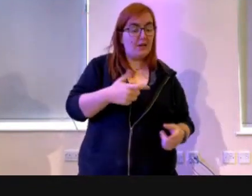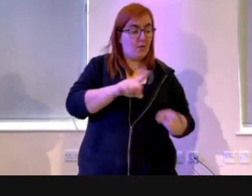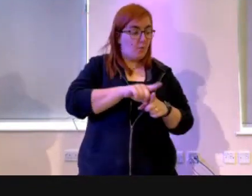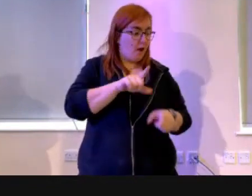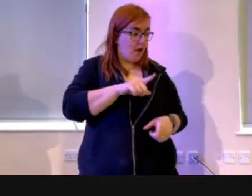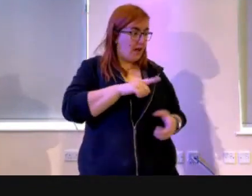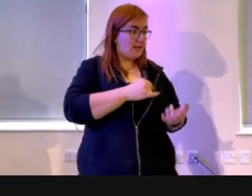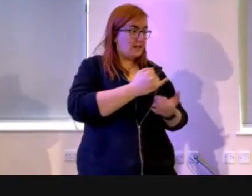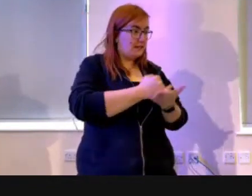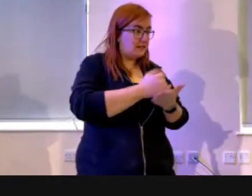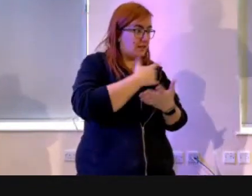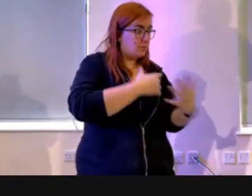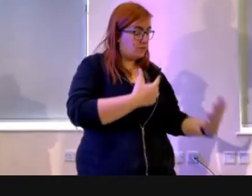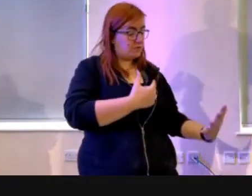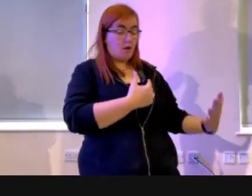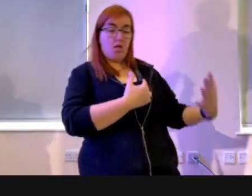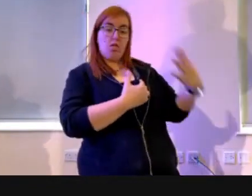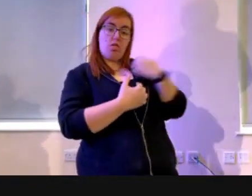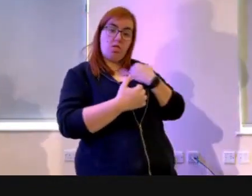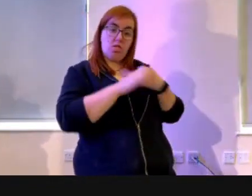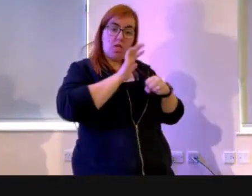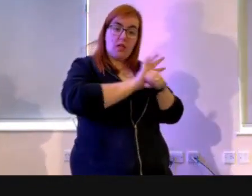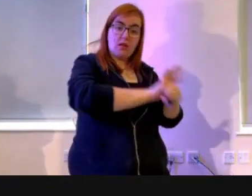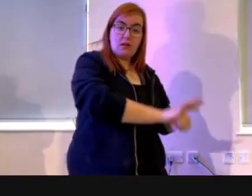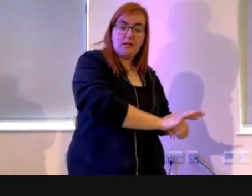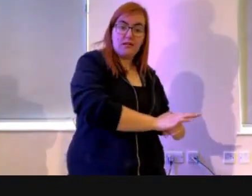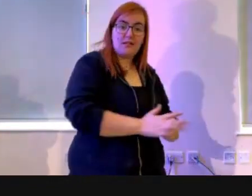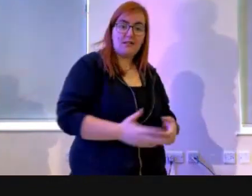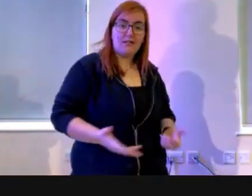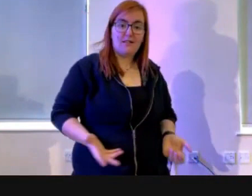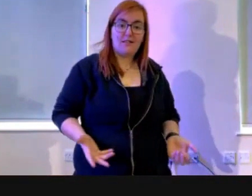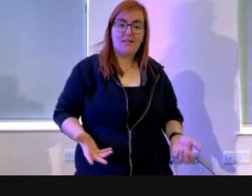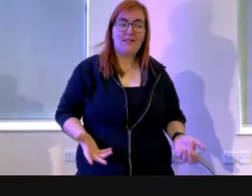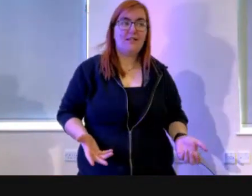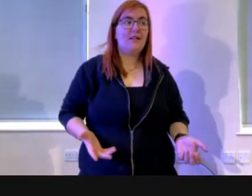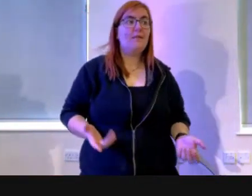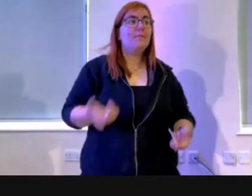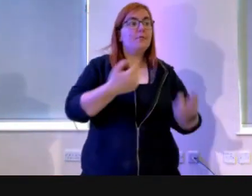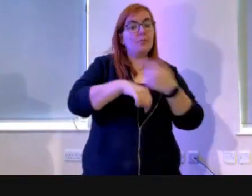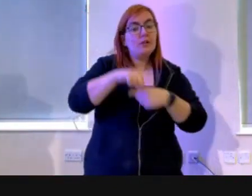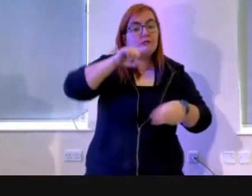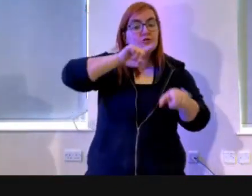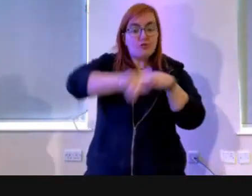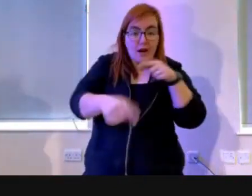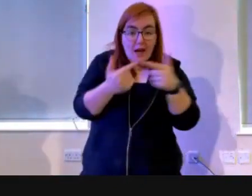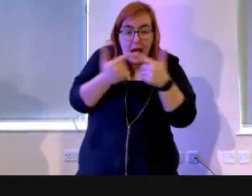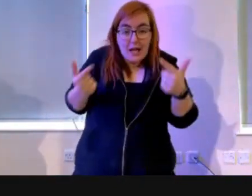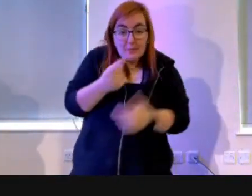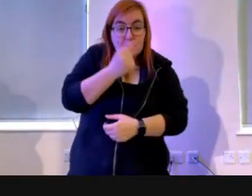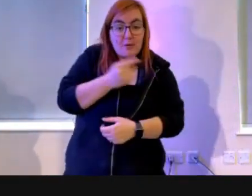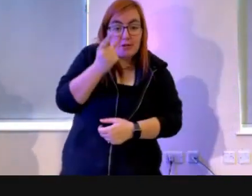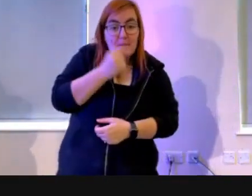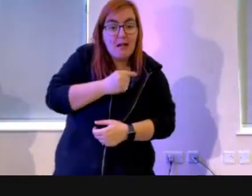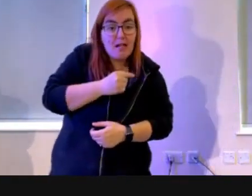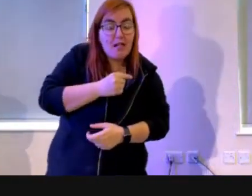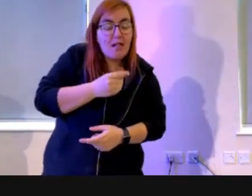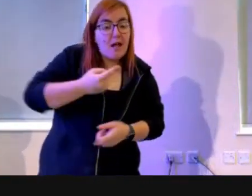see us mess up in our lives. We can try as hard as we can, but we are never going to be good